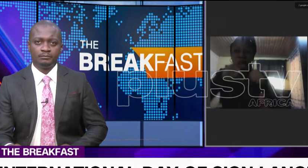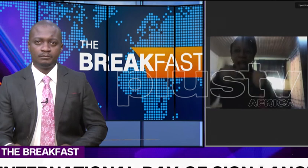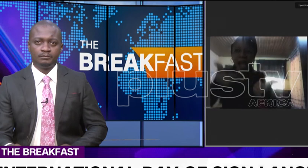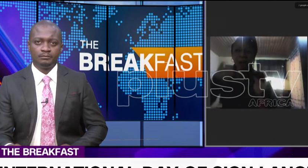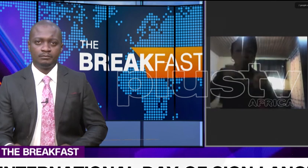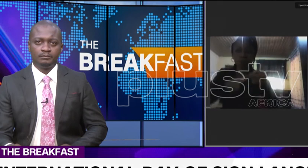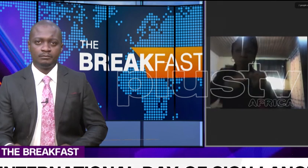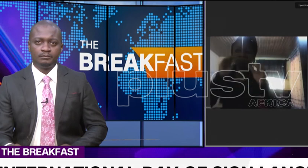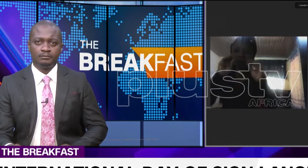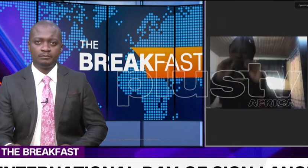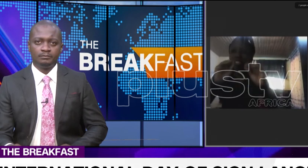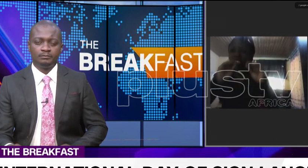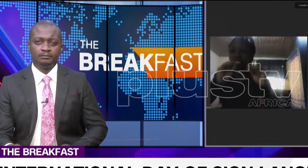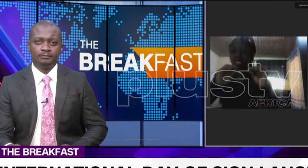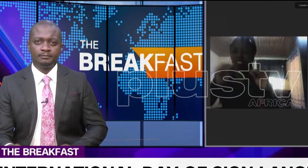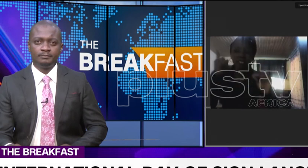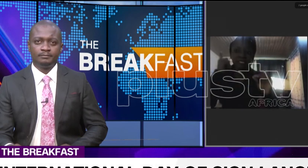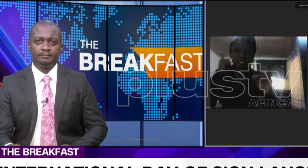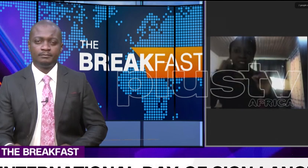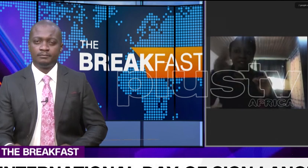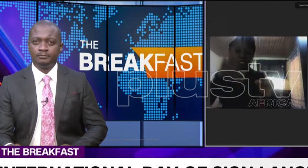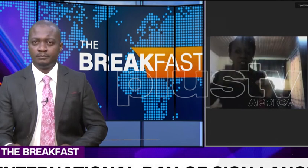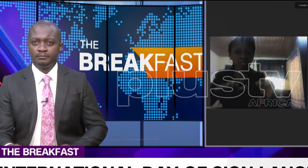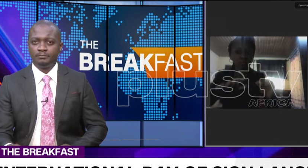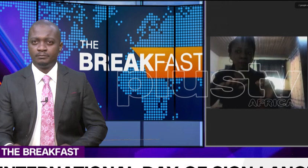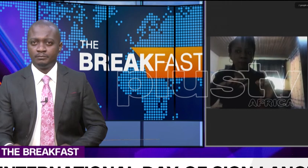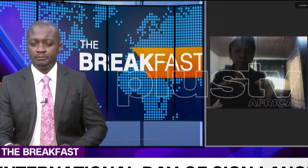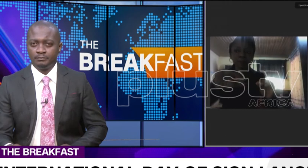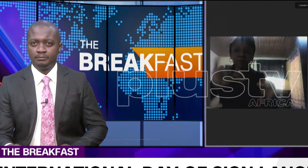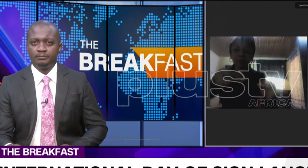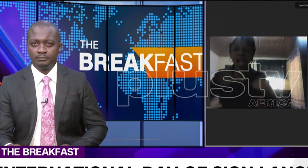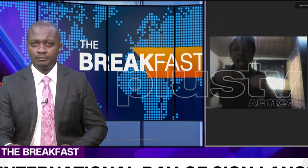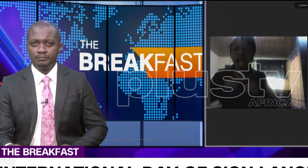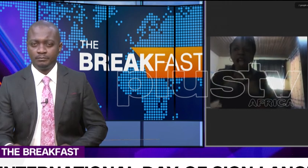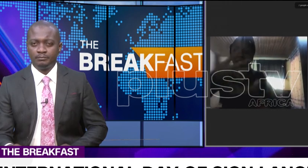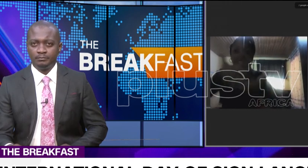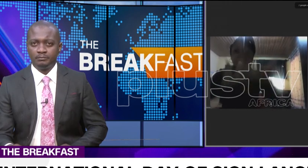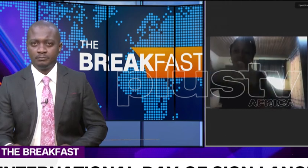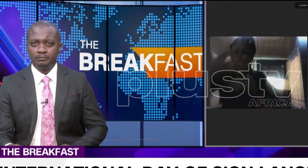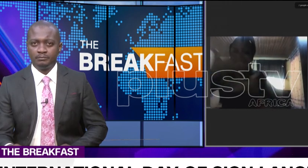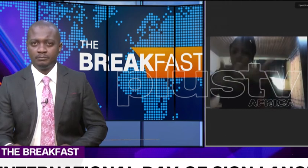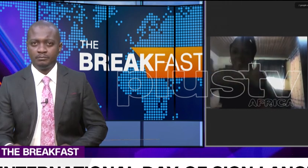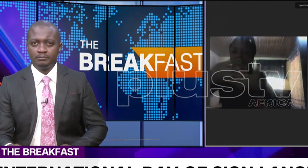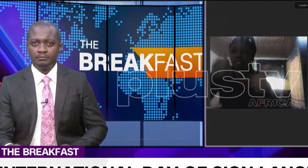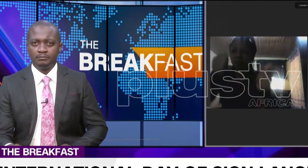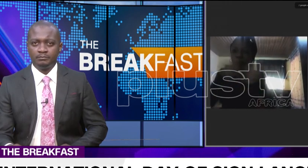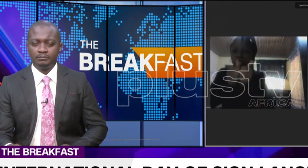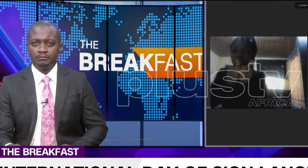I have had interactions with teachers of the deaf, and clearly some